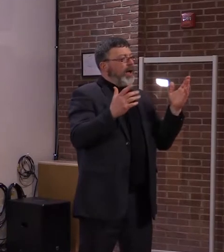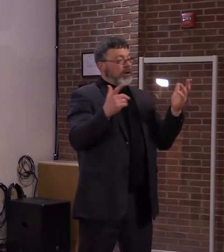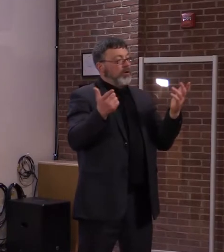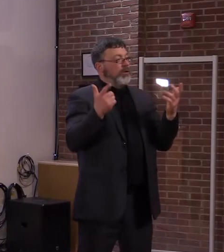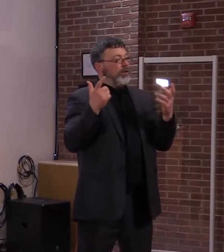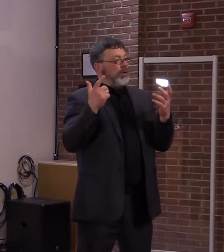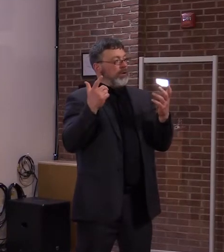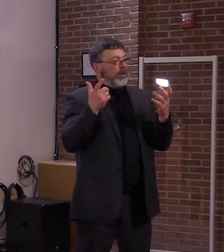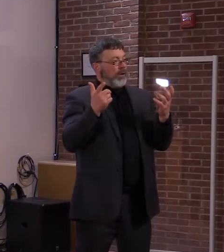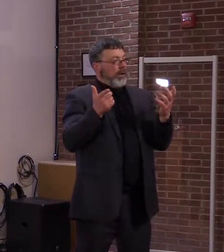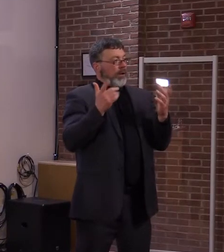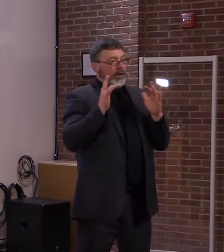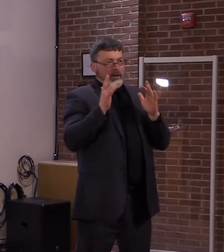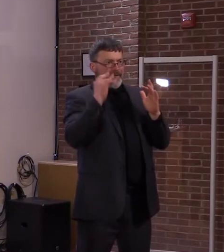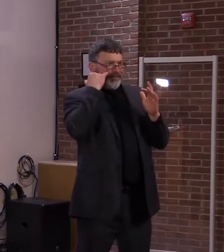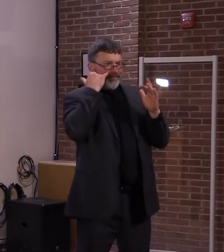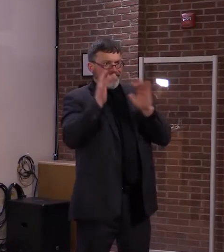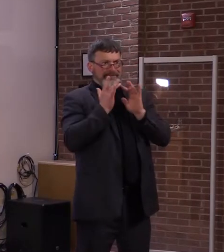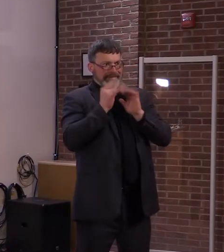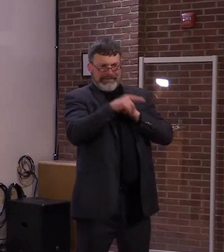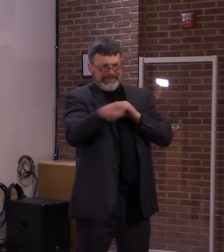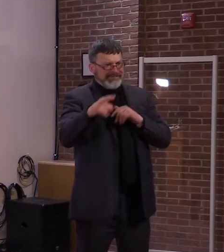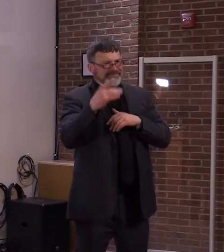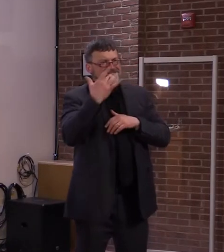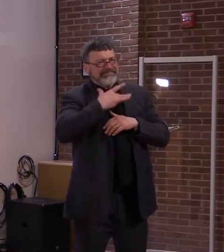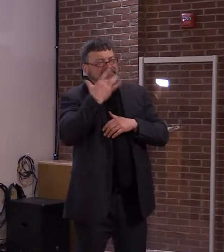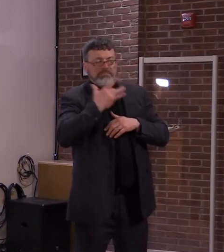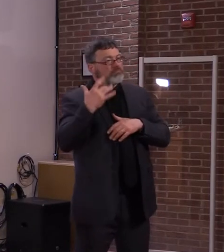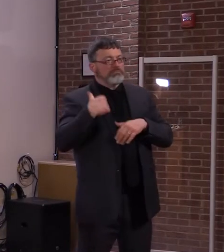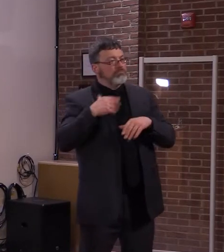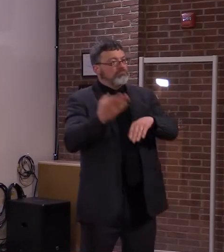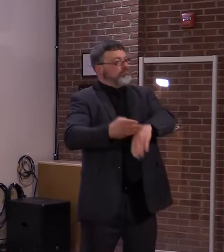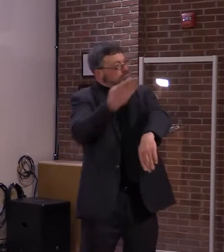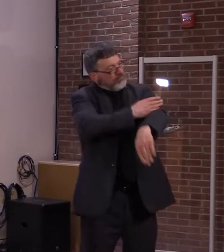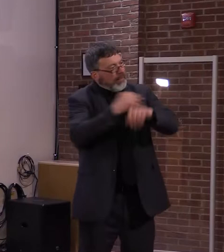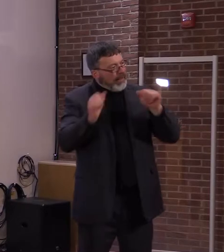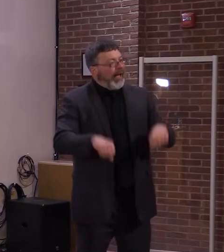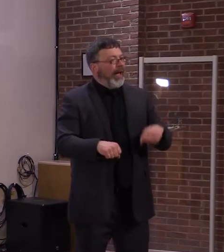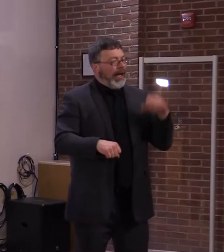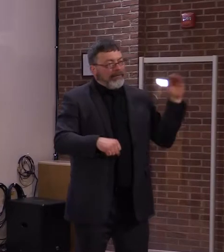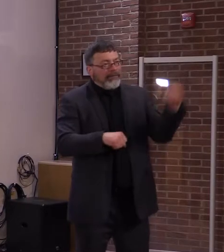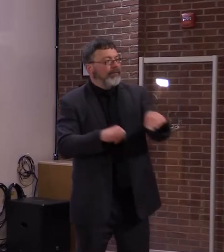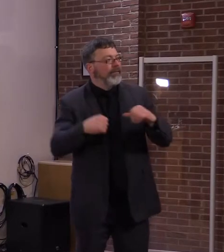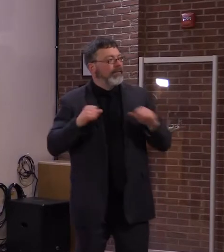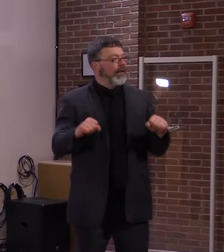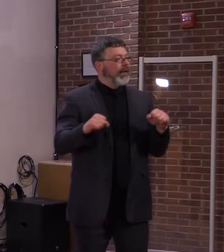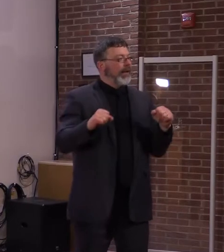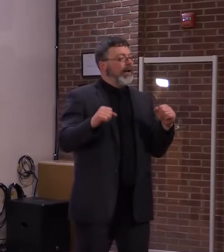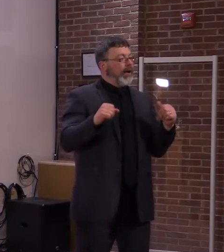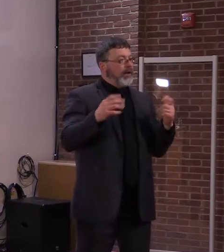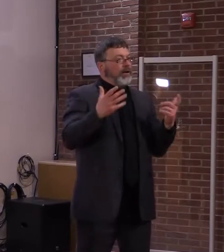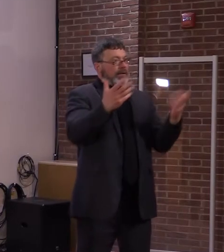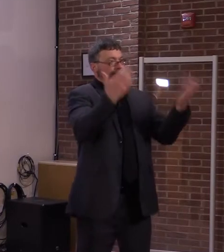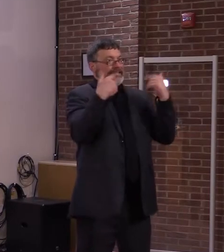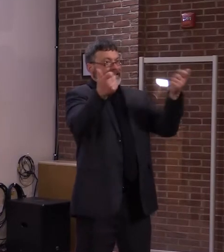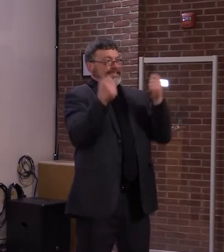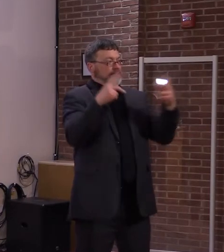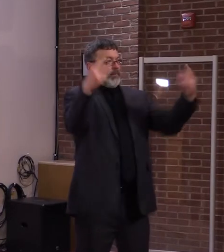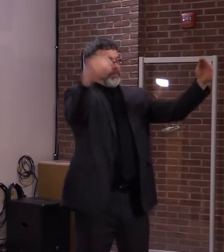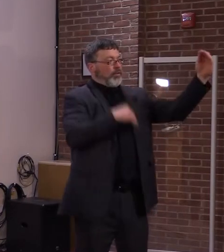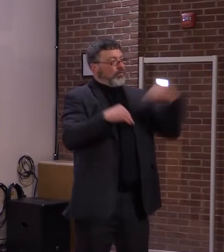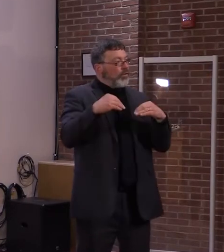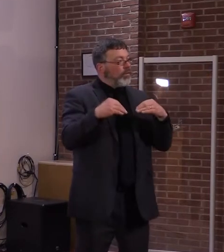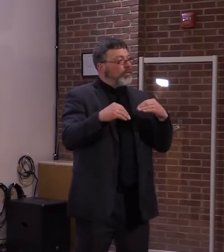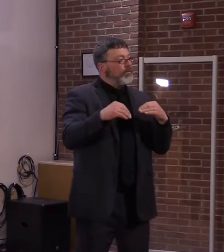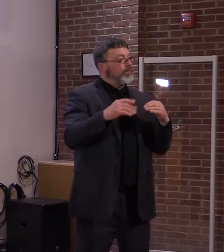there's another $250 million that we presented to the legislature. Climate change mitigation is something that